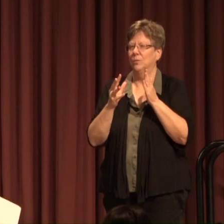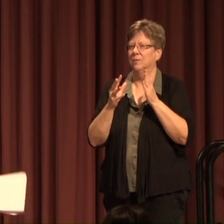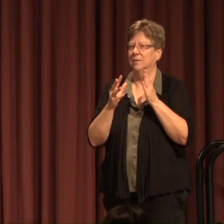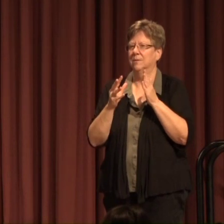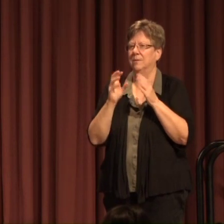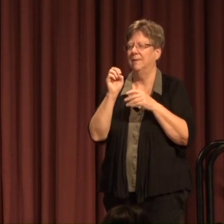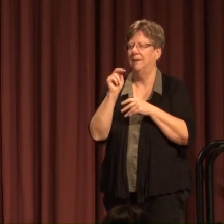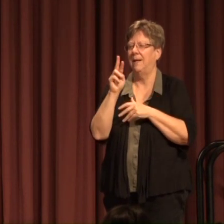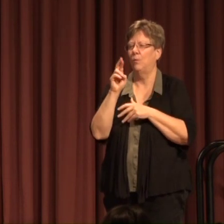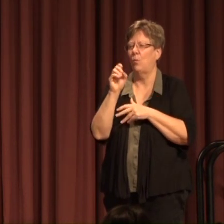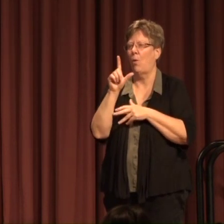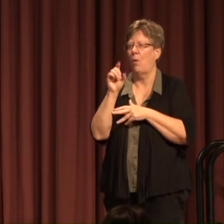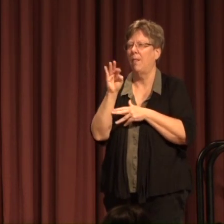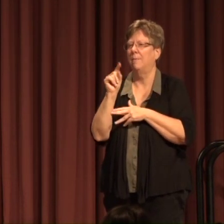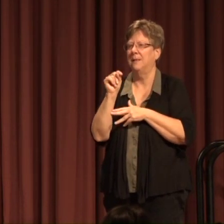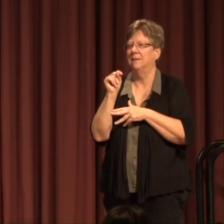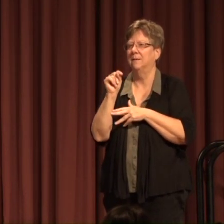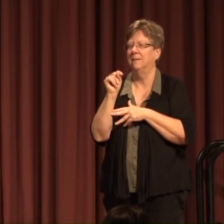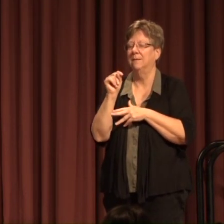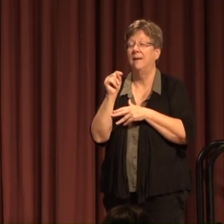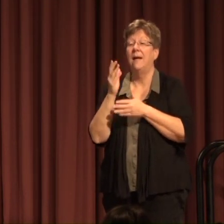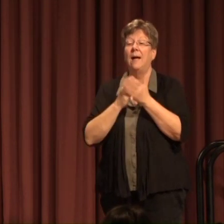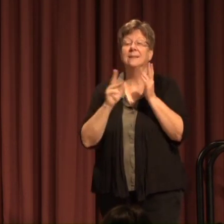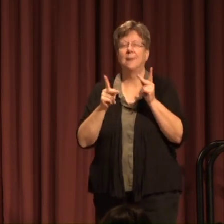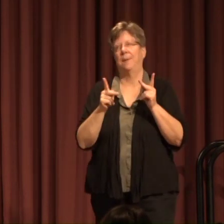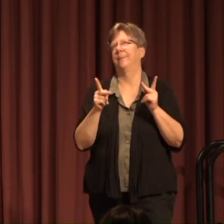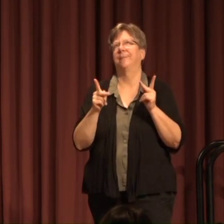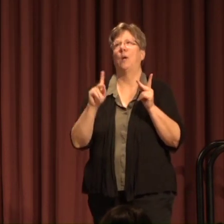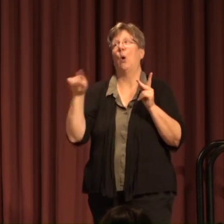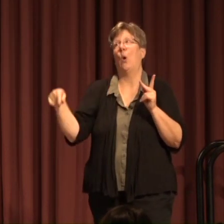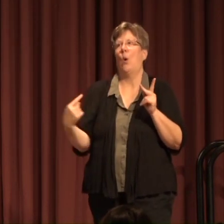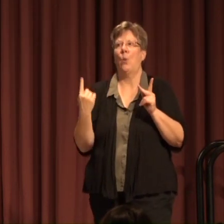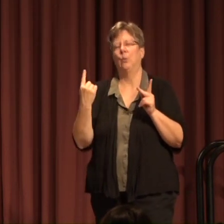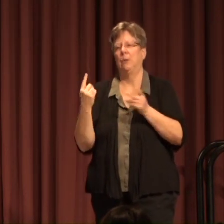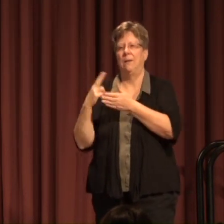Some people think that is only the University of Montana